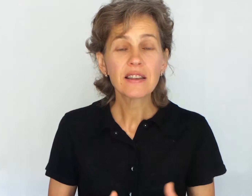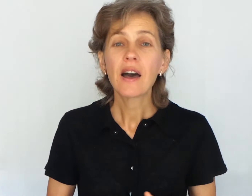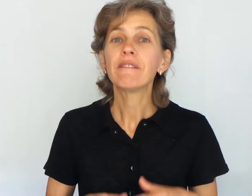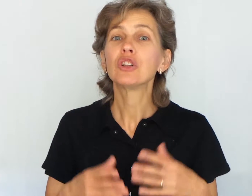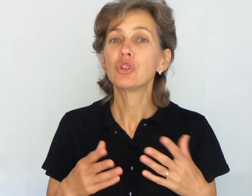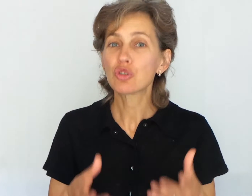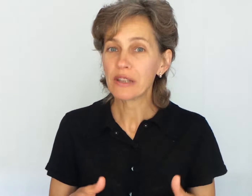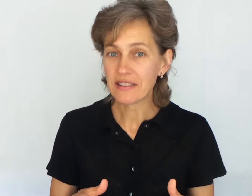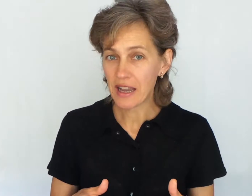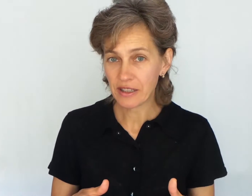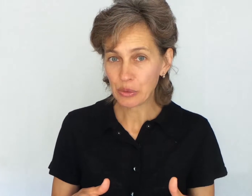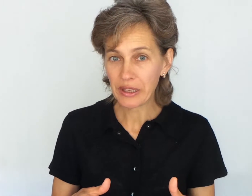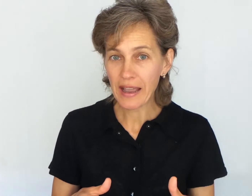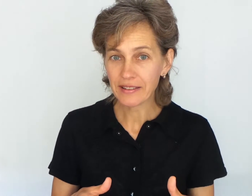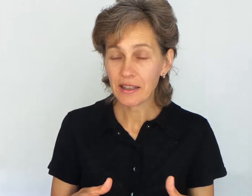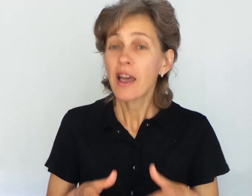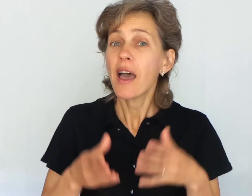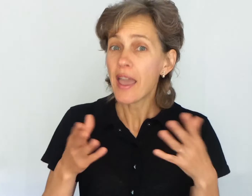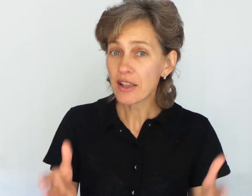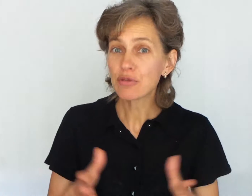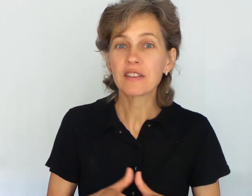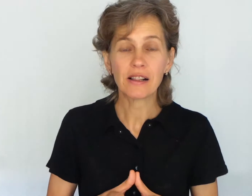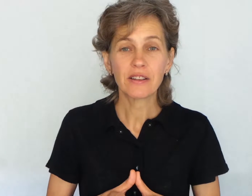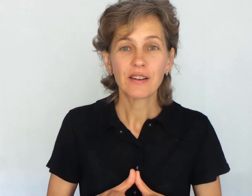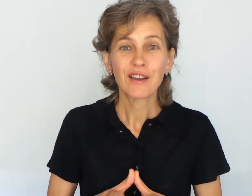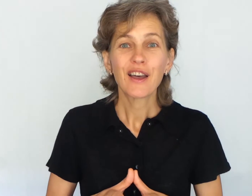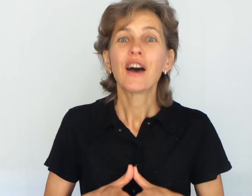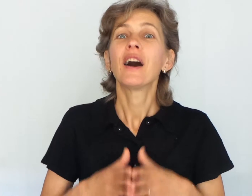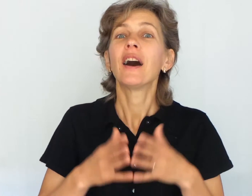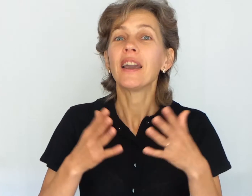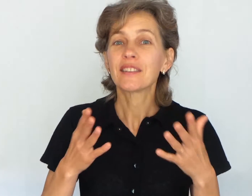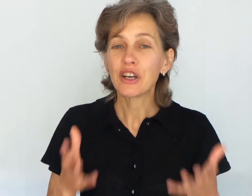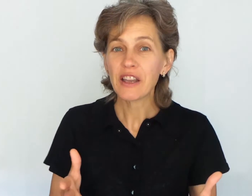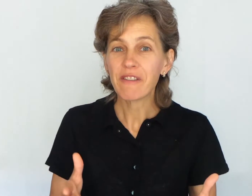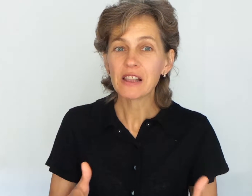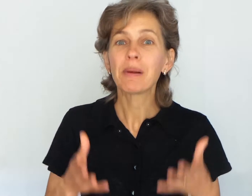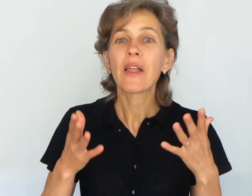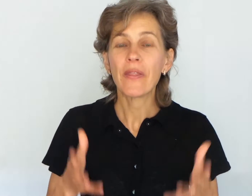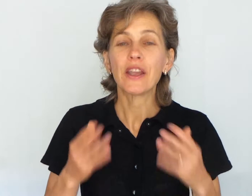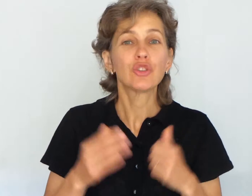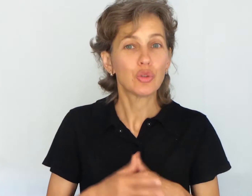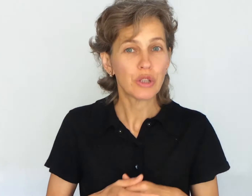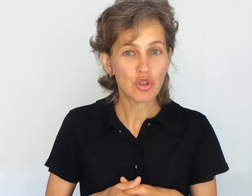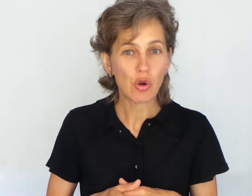will neutralize hydrochloric acid. As a result, it's not available there to do the job.